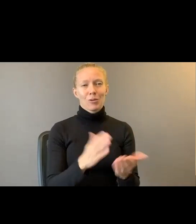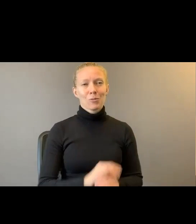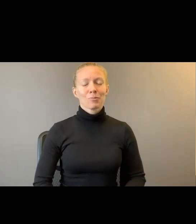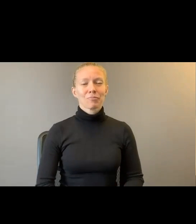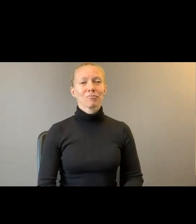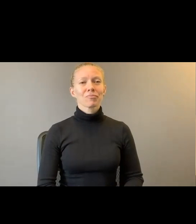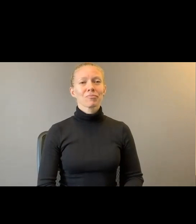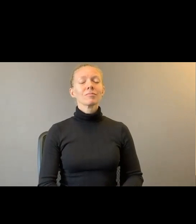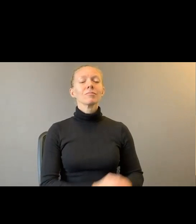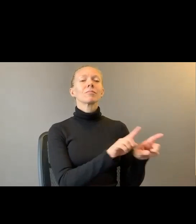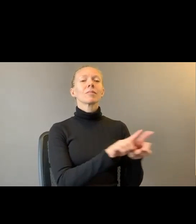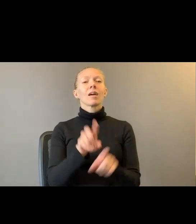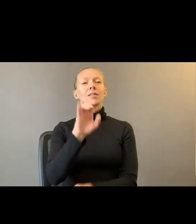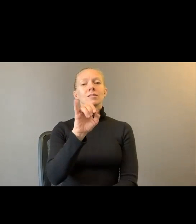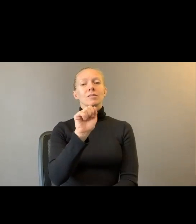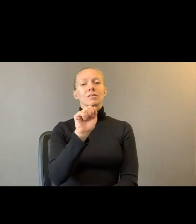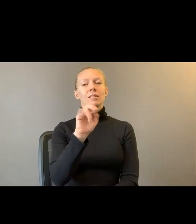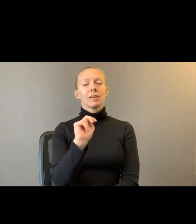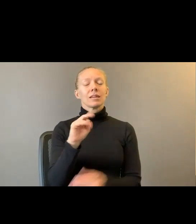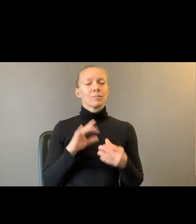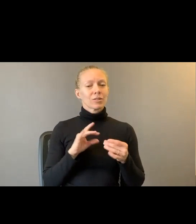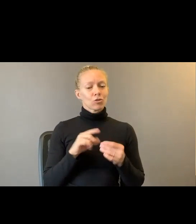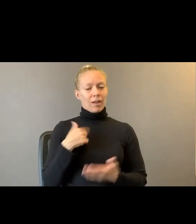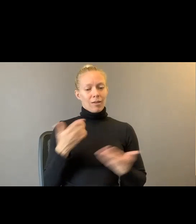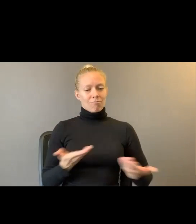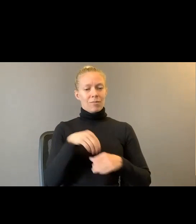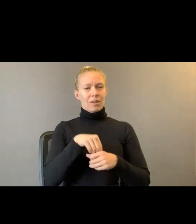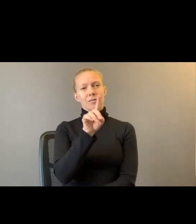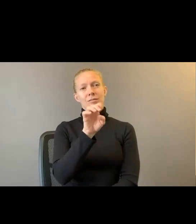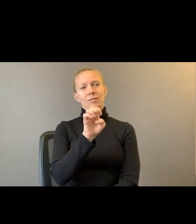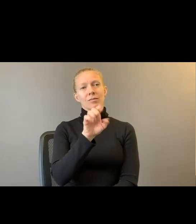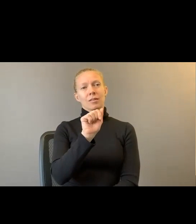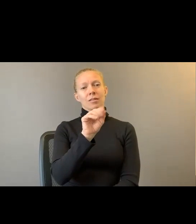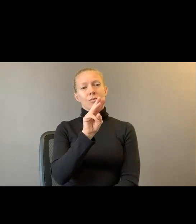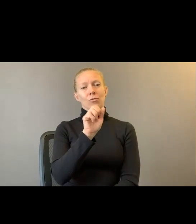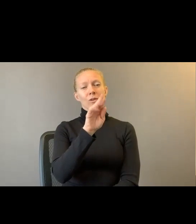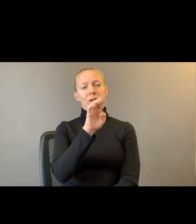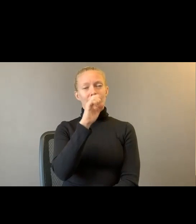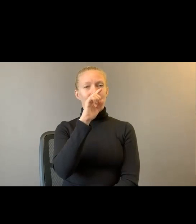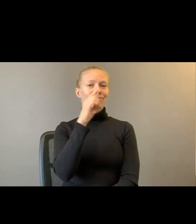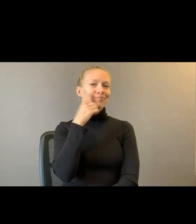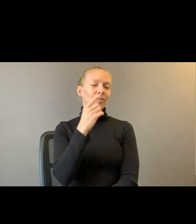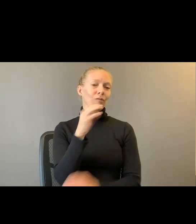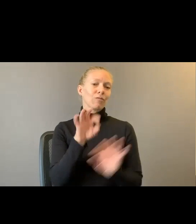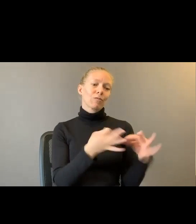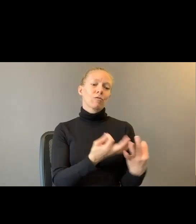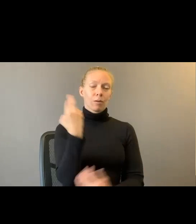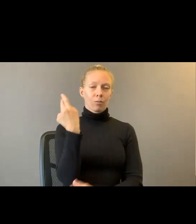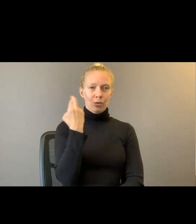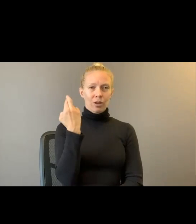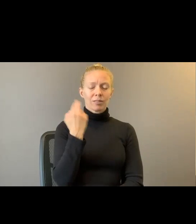As Ian mentioned, I'm here in Delaware for family stuff, and it feels beautiful to me